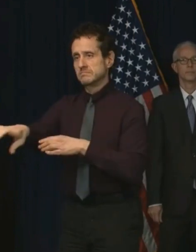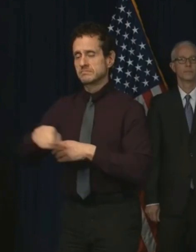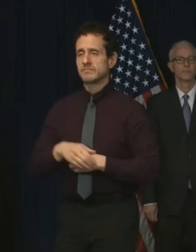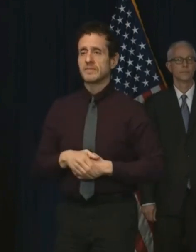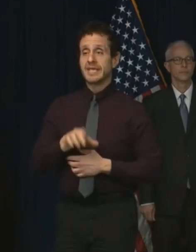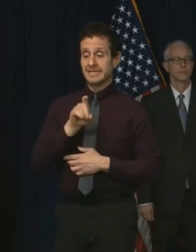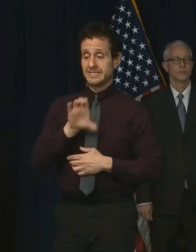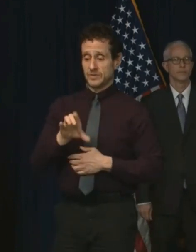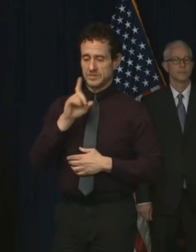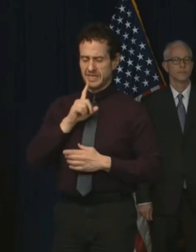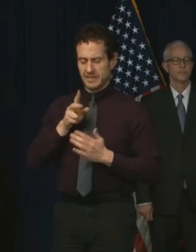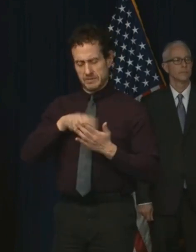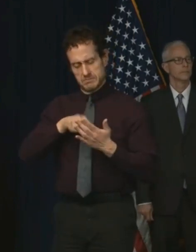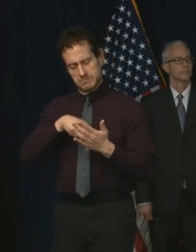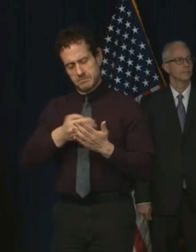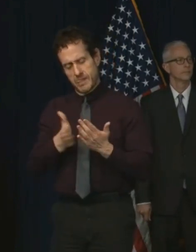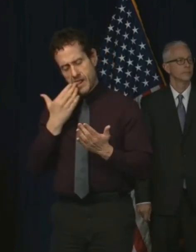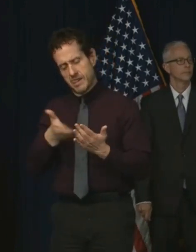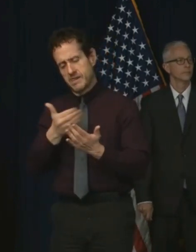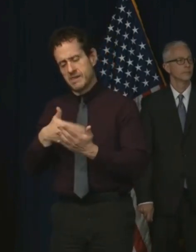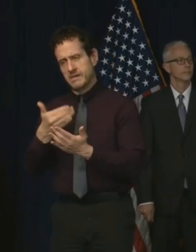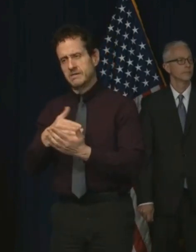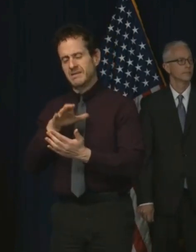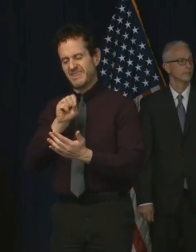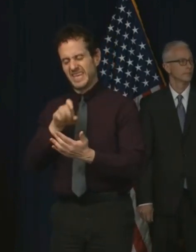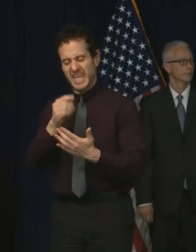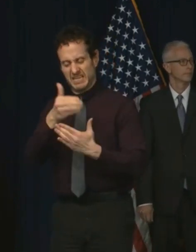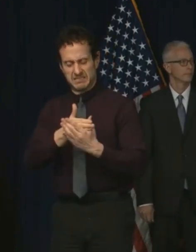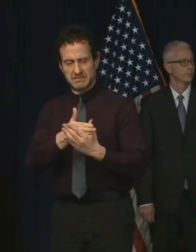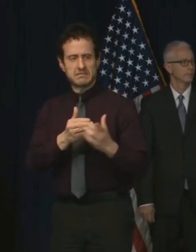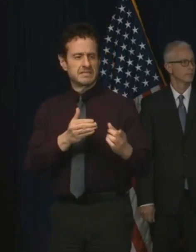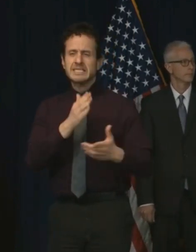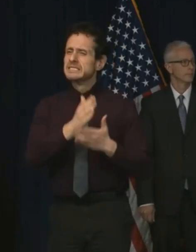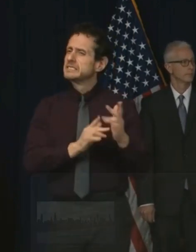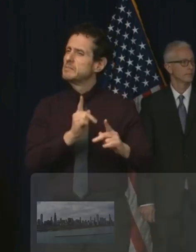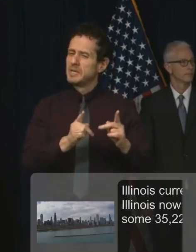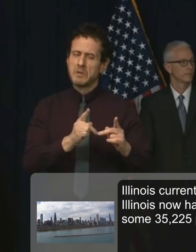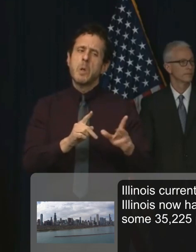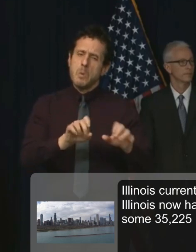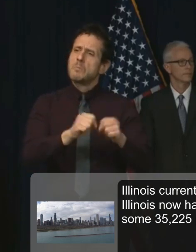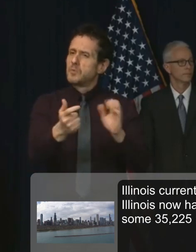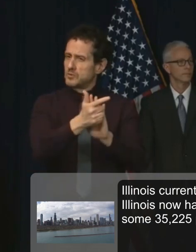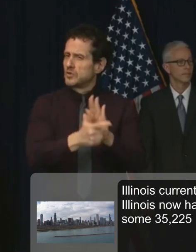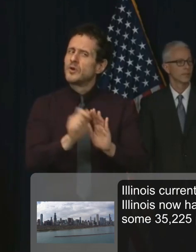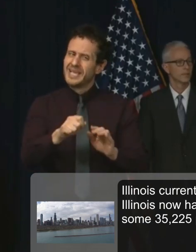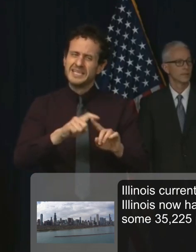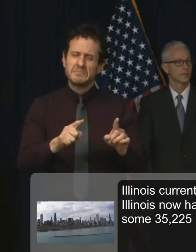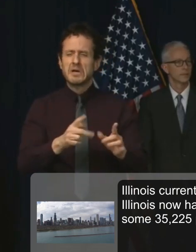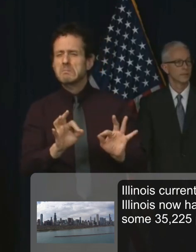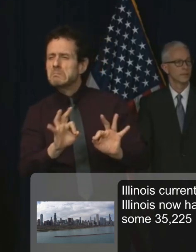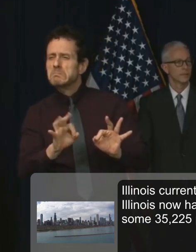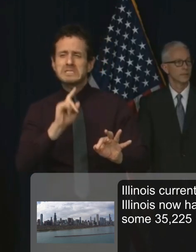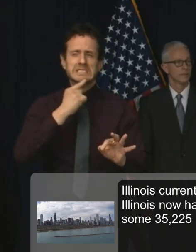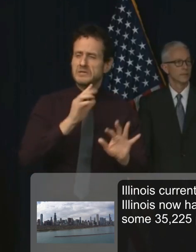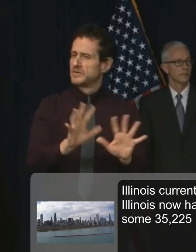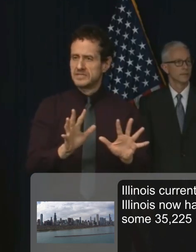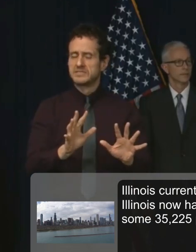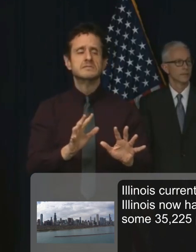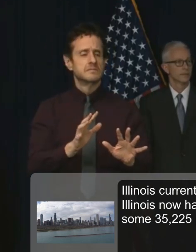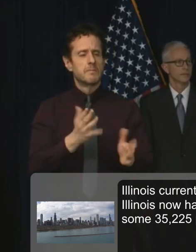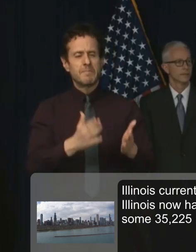reviewing the case files of as many low-risk offenders as possible for early release during this crisis,